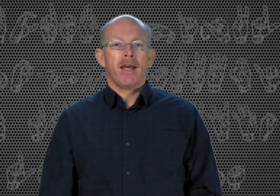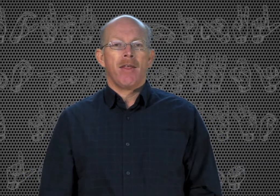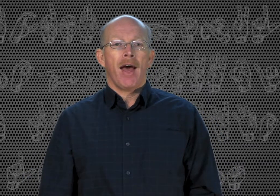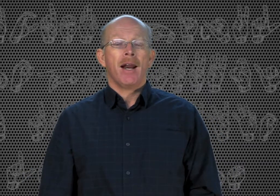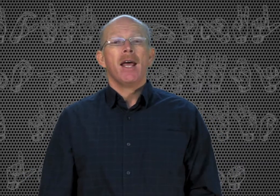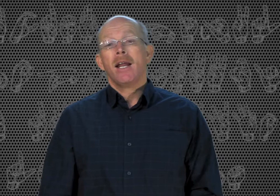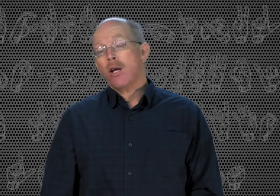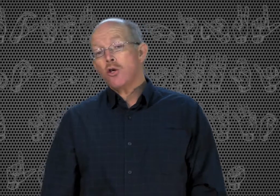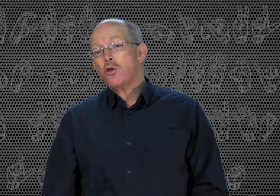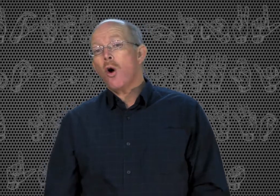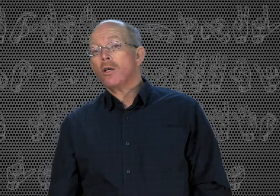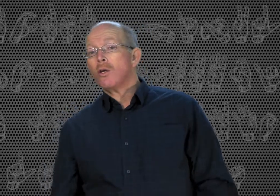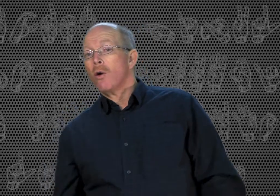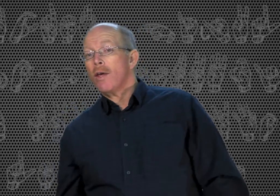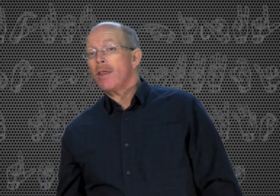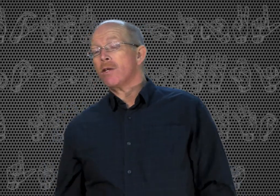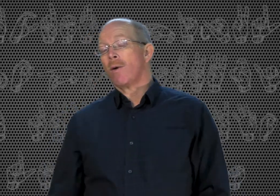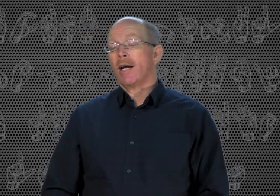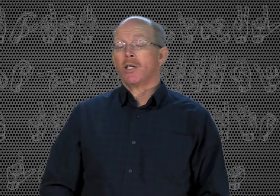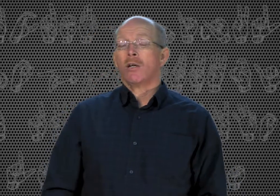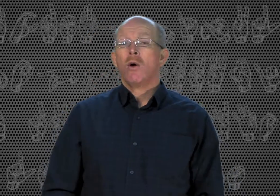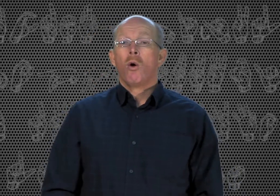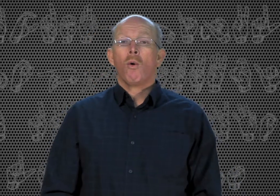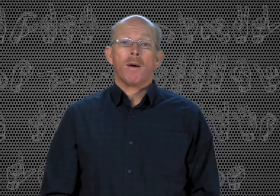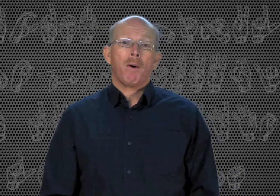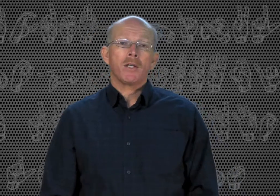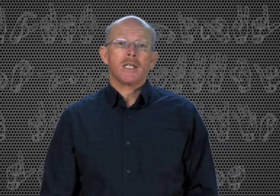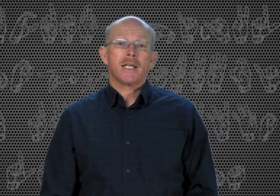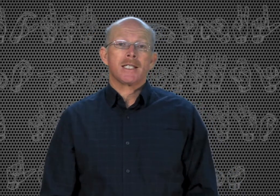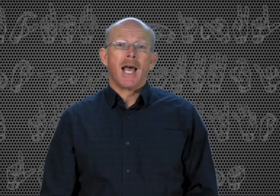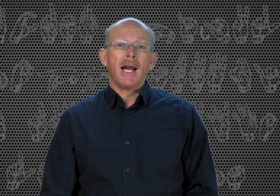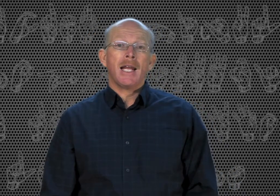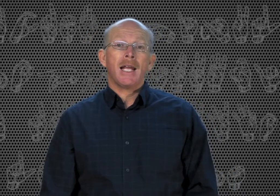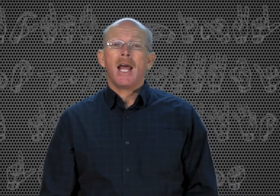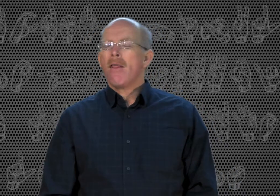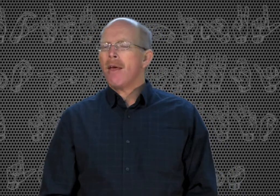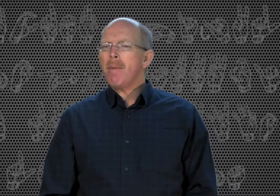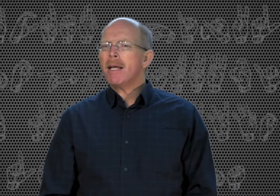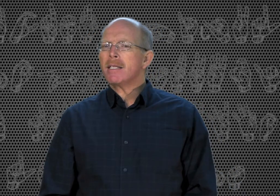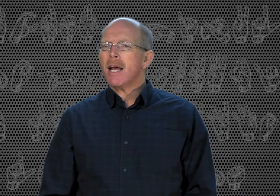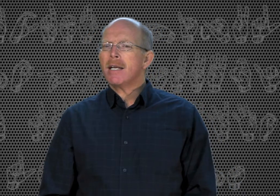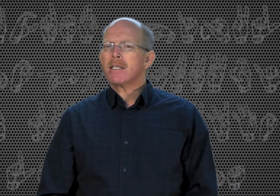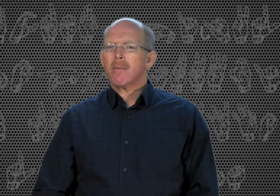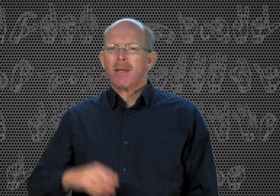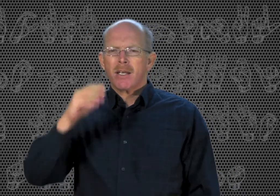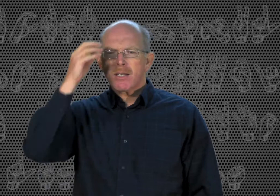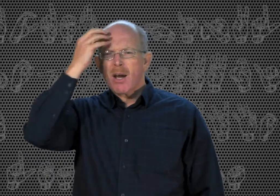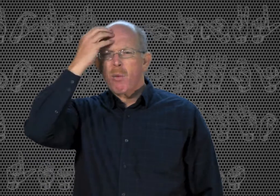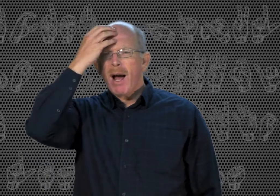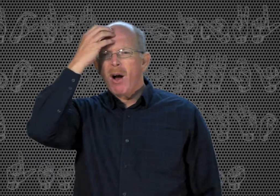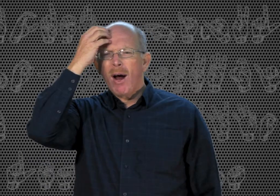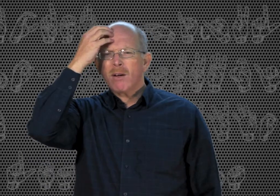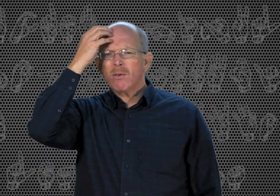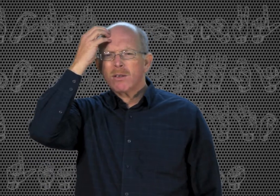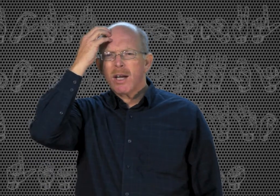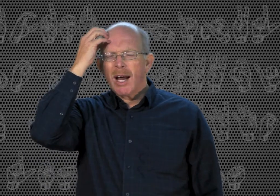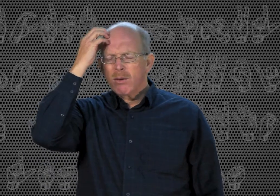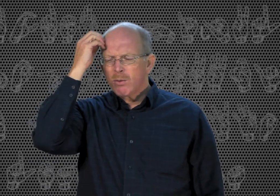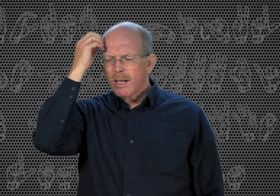that. Now you also go the other direction. When a person is signing. They might sign something. You say wow I don't I don't really